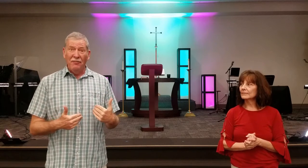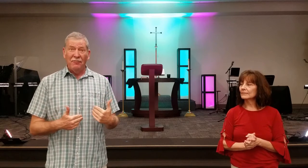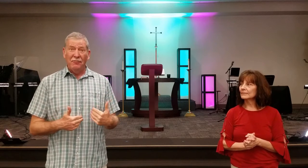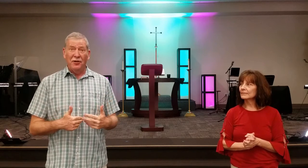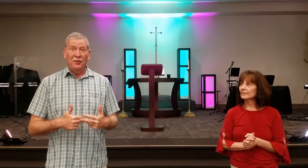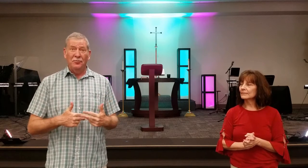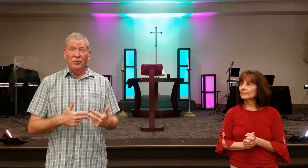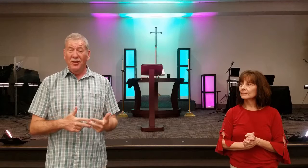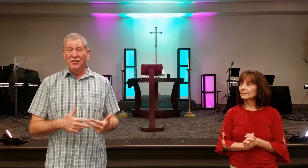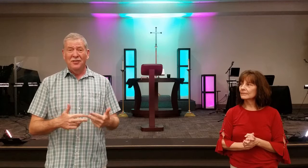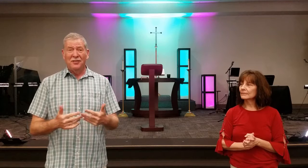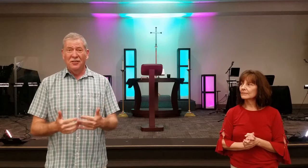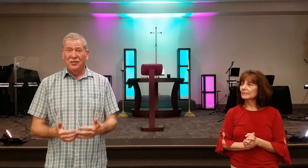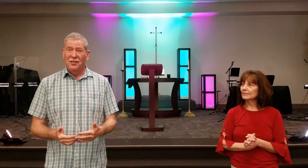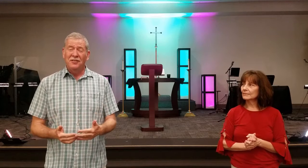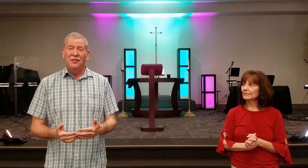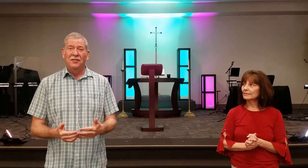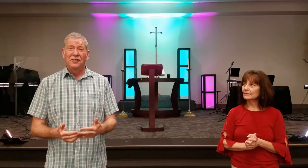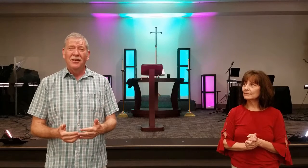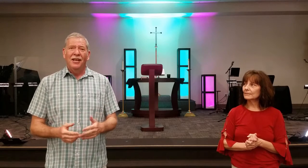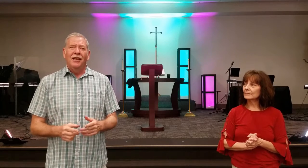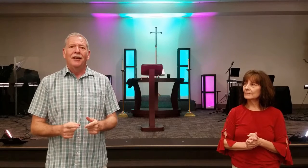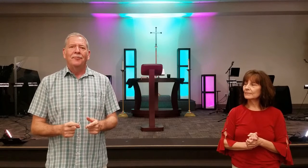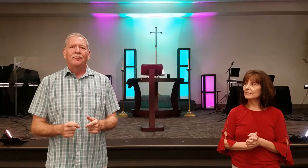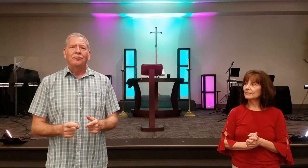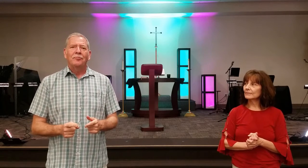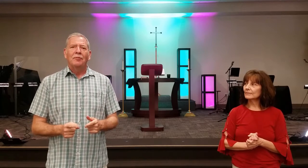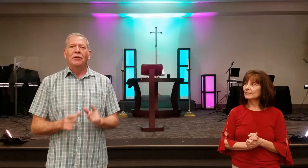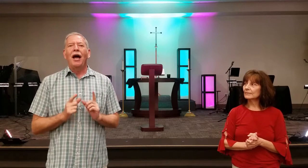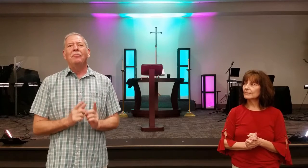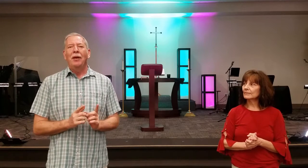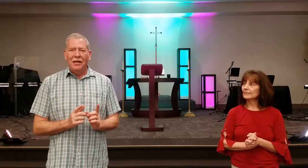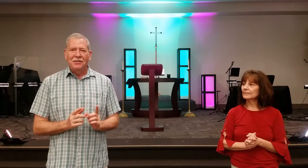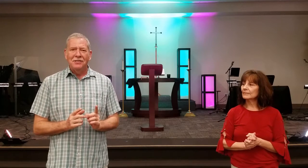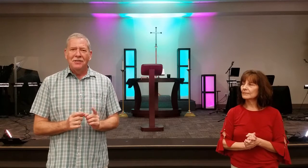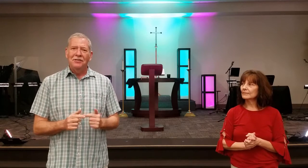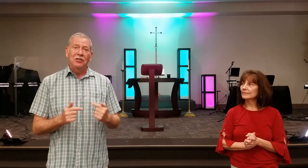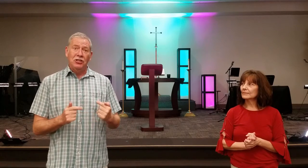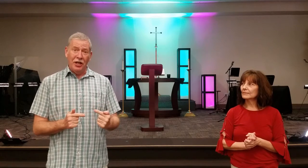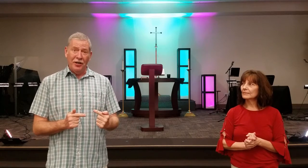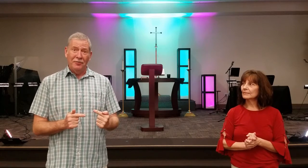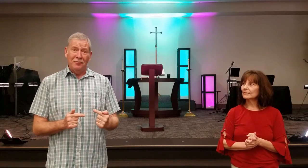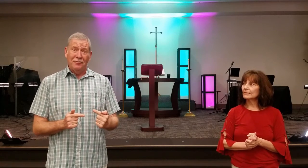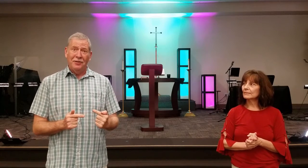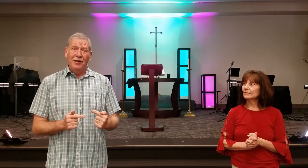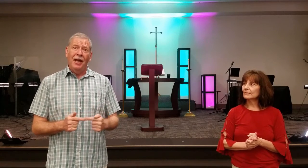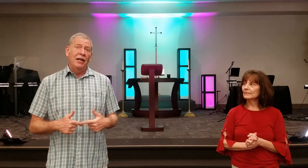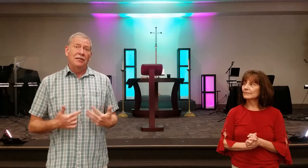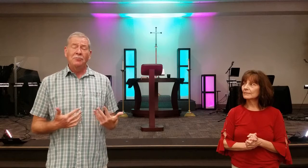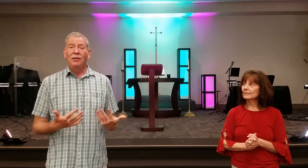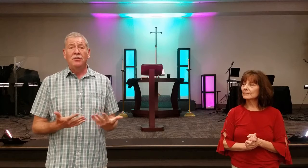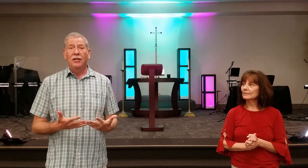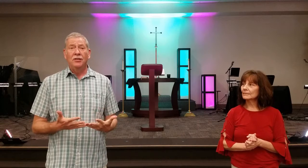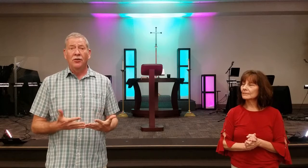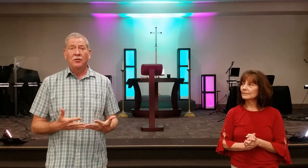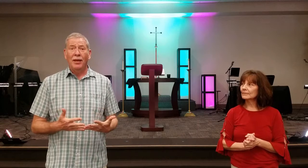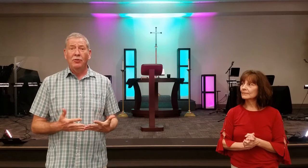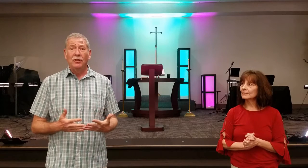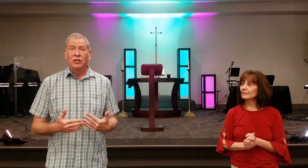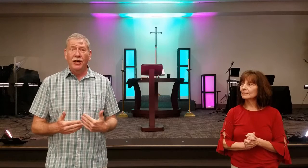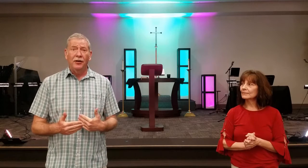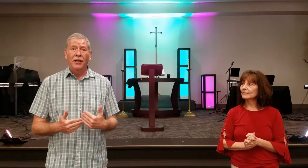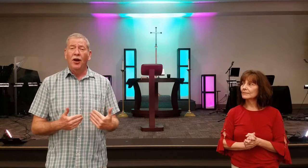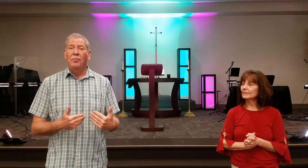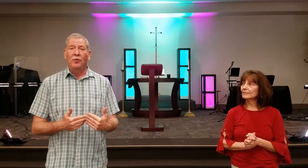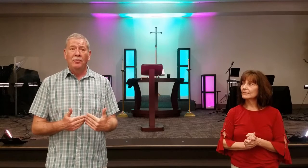your stuff with your brothers and your sisters, but God made us to share. And sometimes you need to also